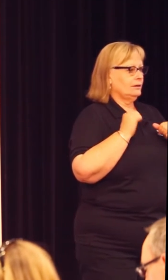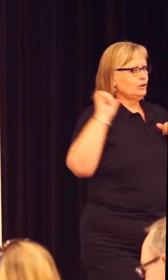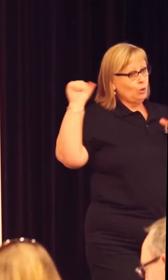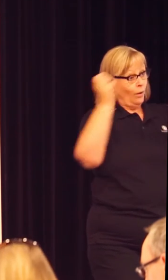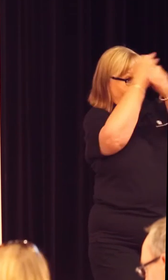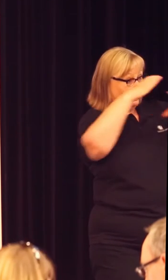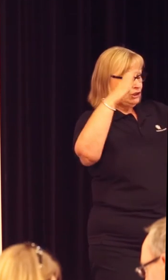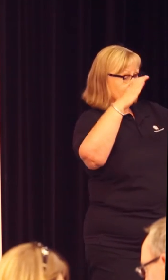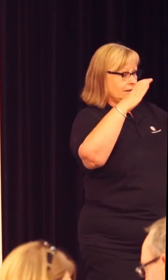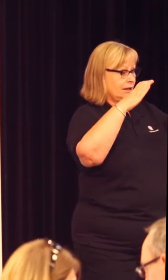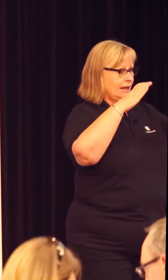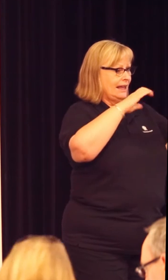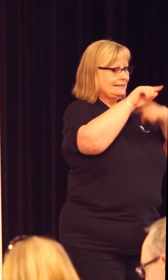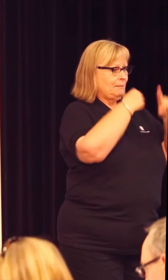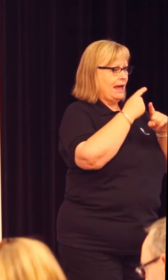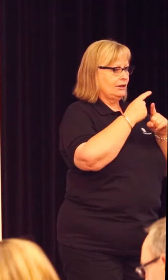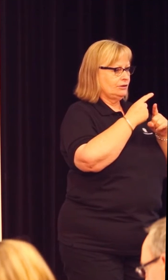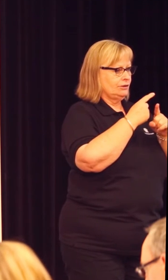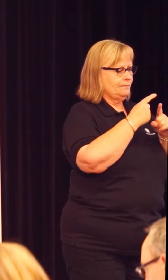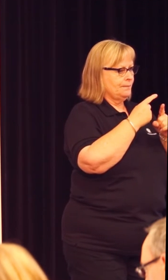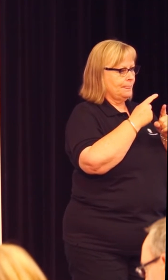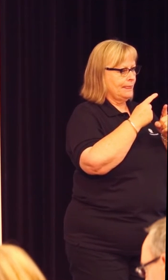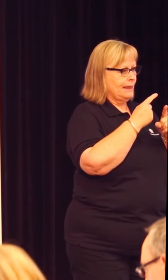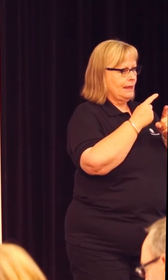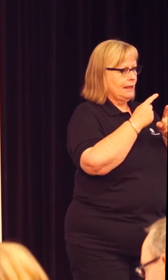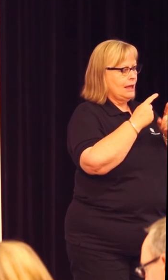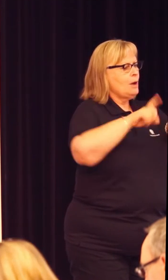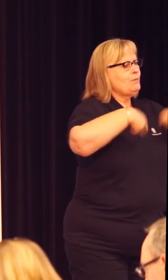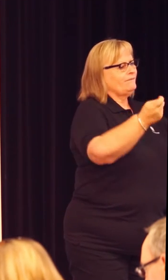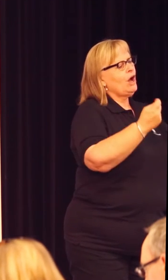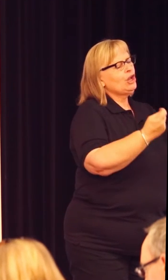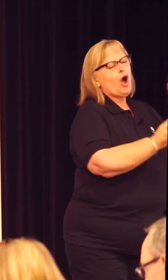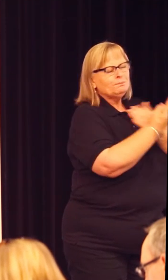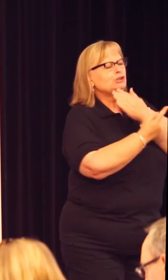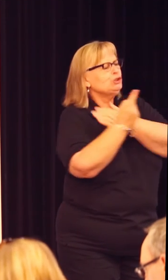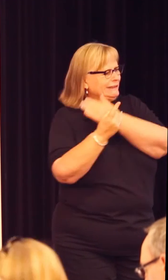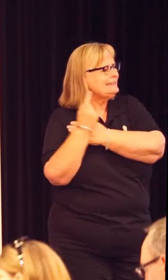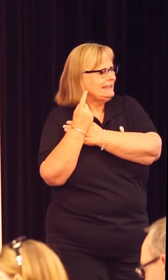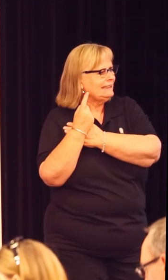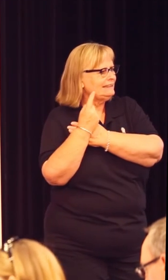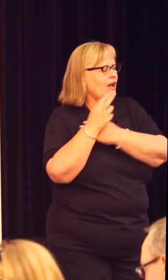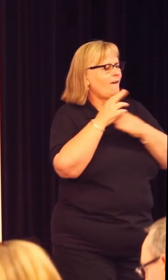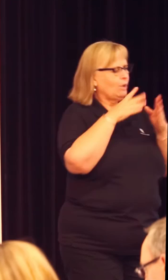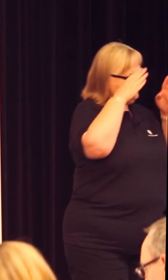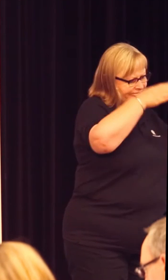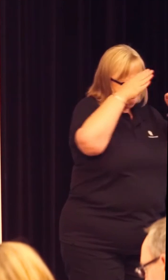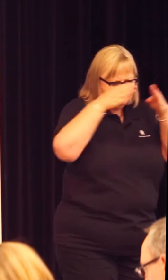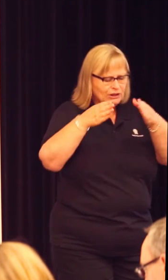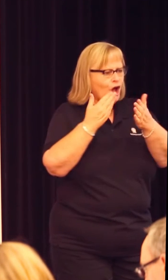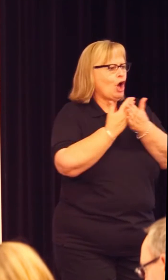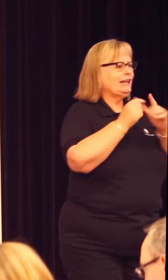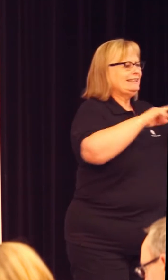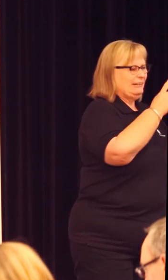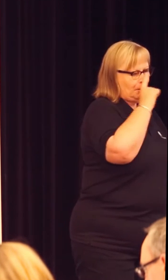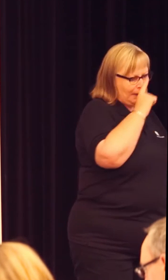vision is very much based on kind of decentralization and kind of providing a lot of opportunities for customization of different people with different